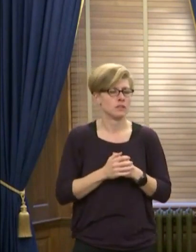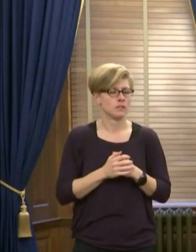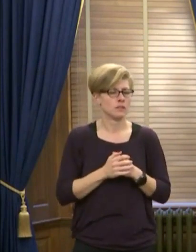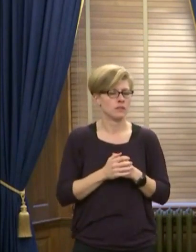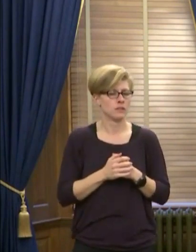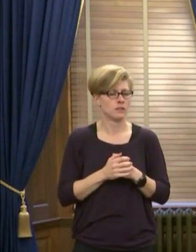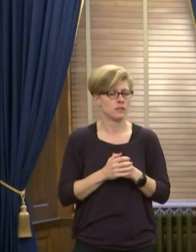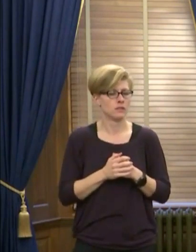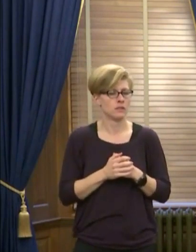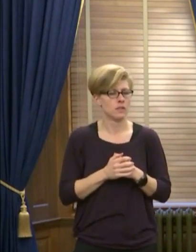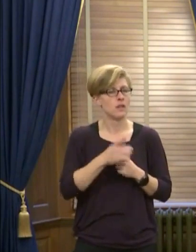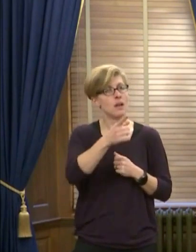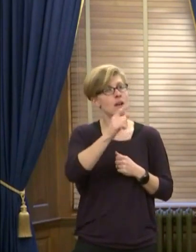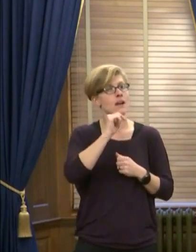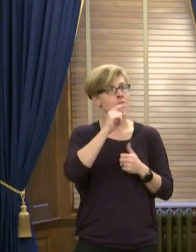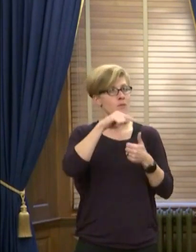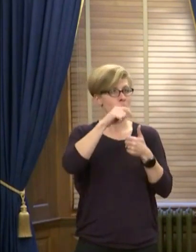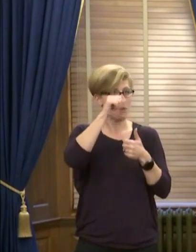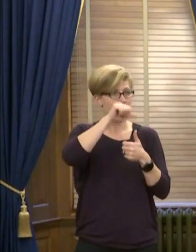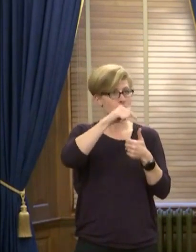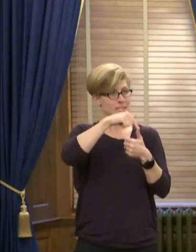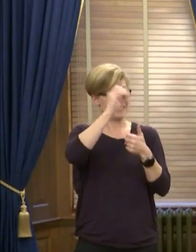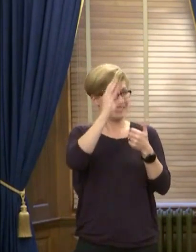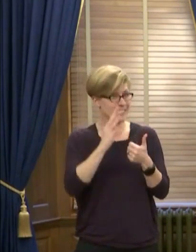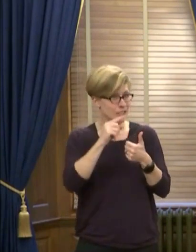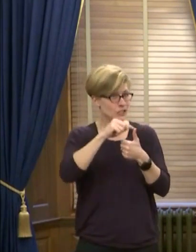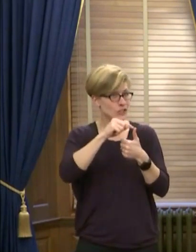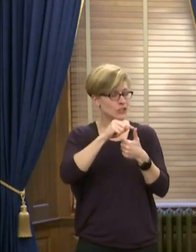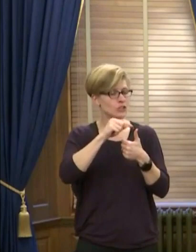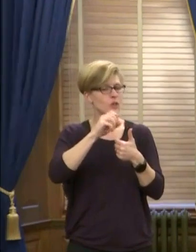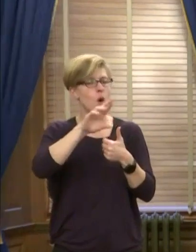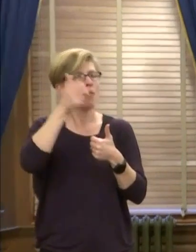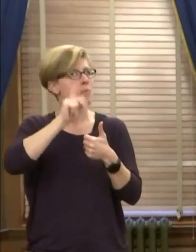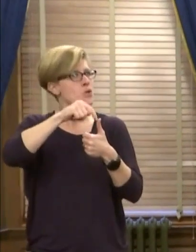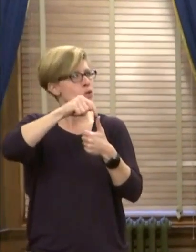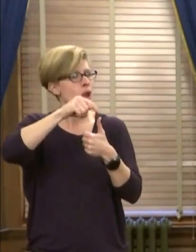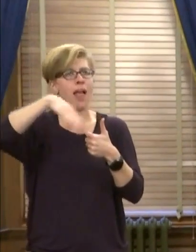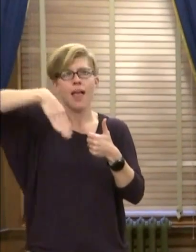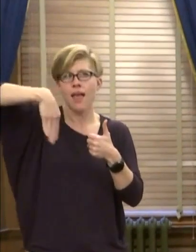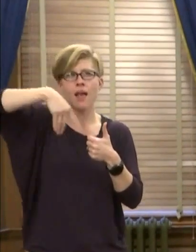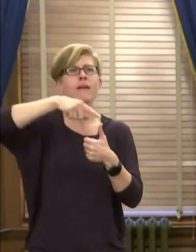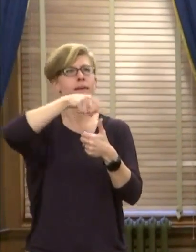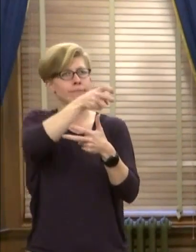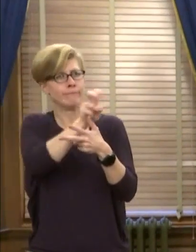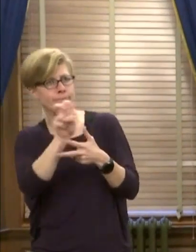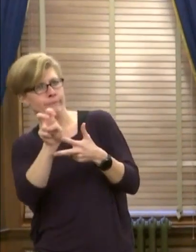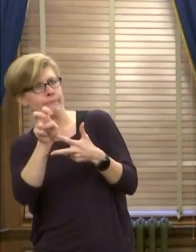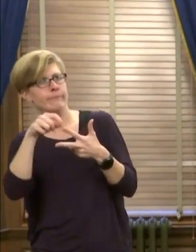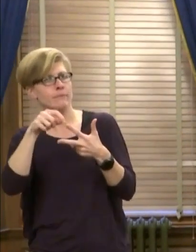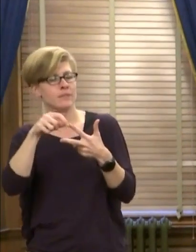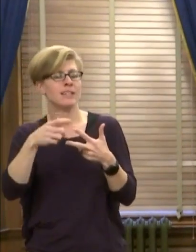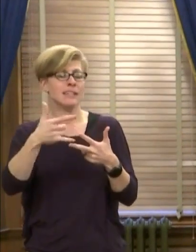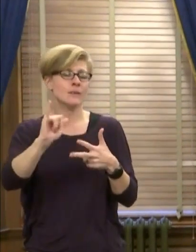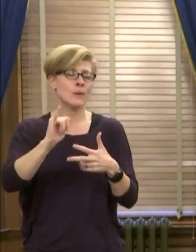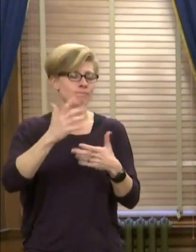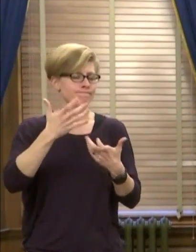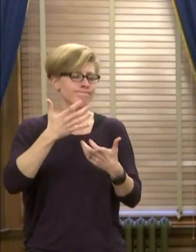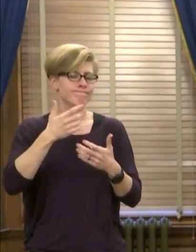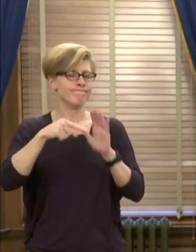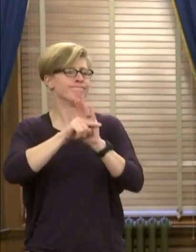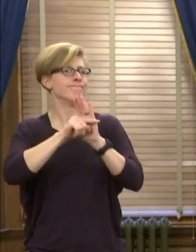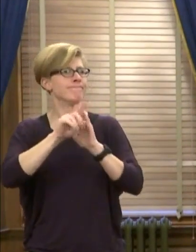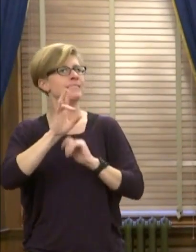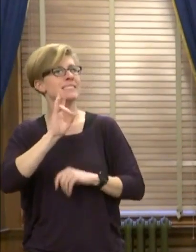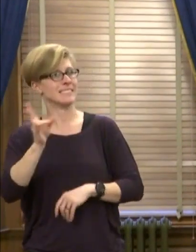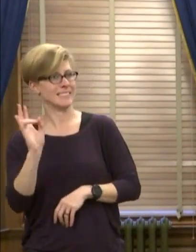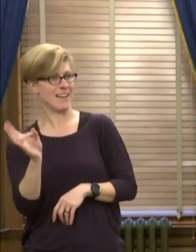teachers and some other categories of people in phase two, there are still, unfortunately, 70 year olds and older that are